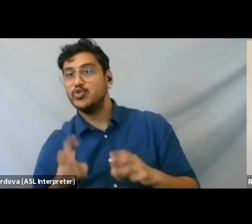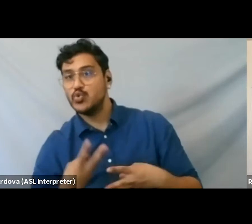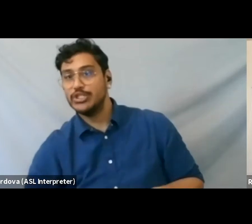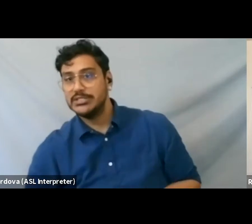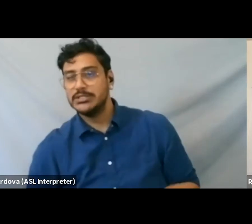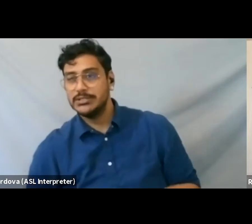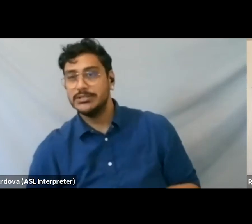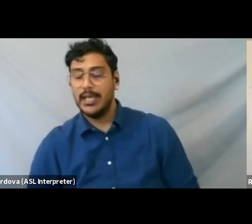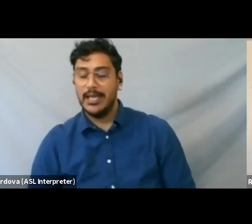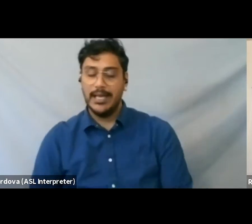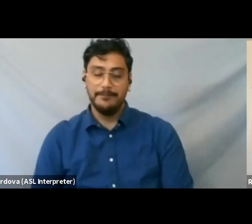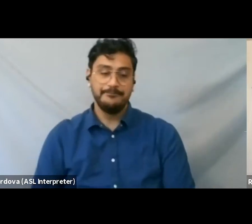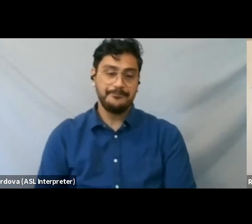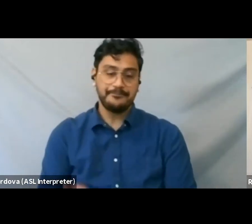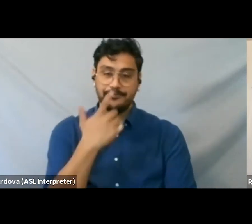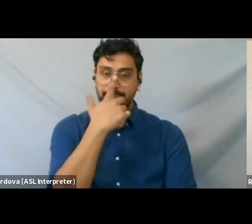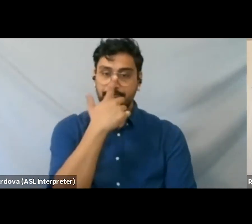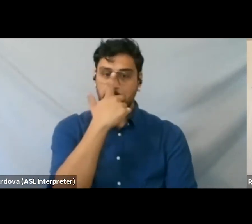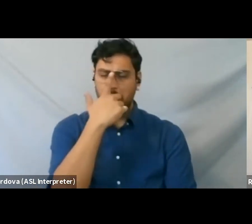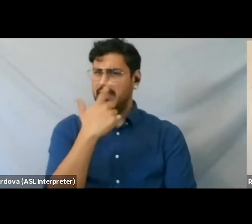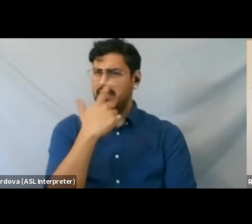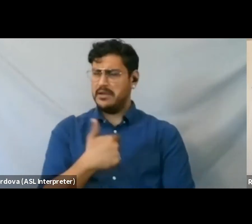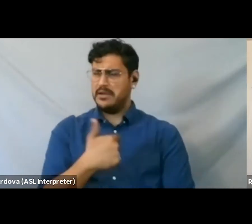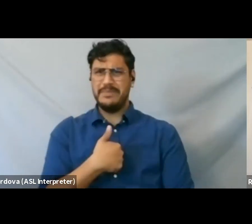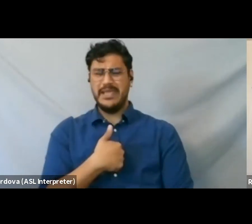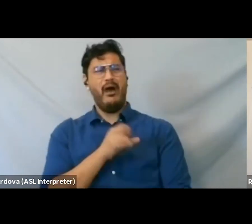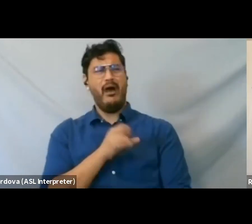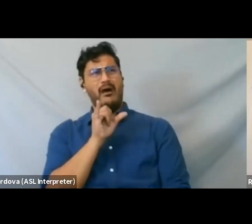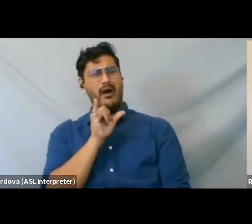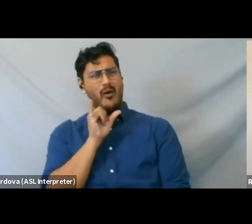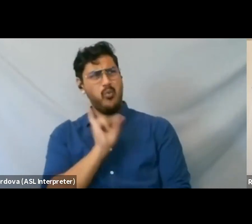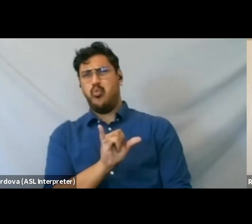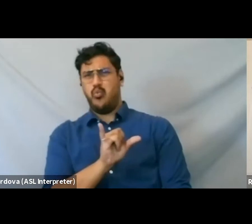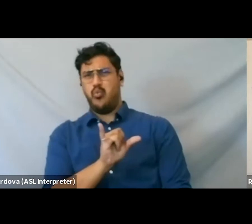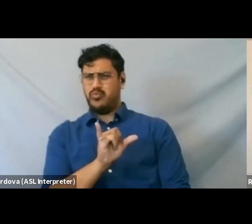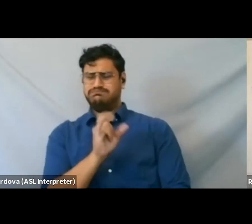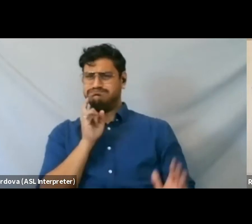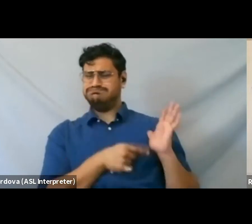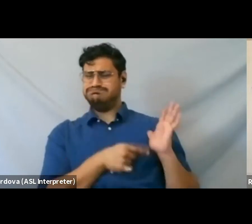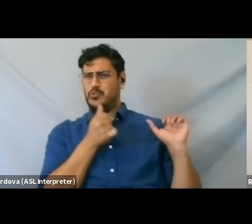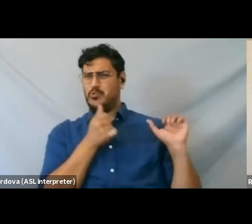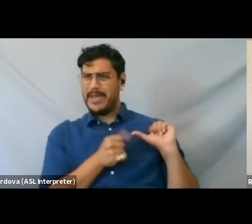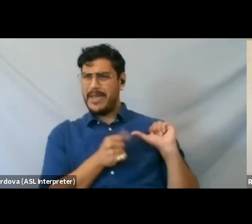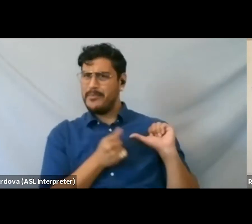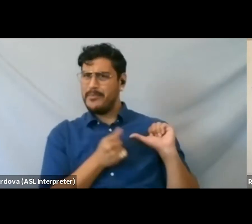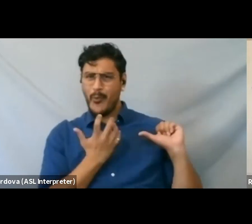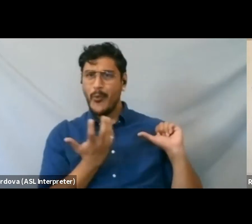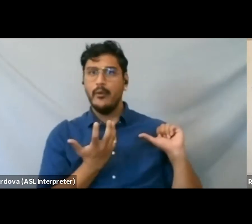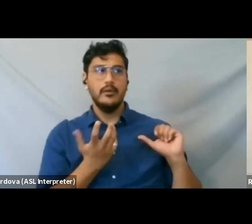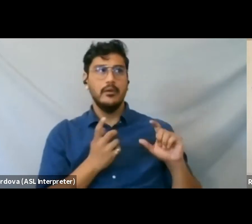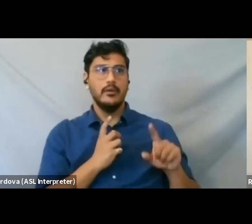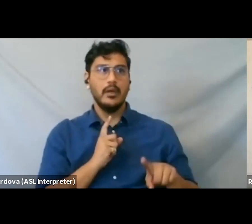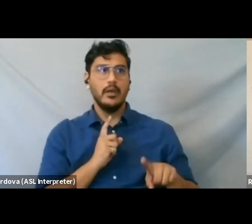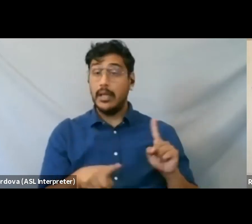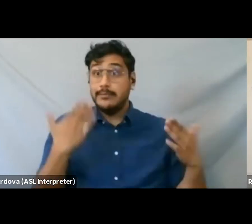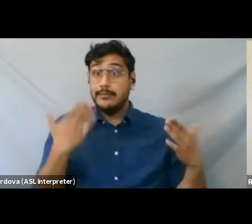And I heard that so clearly, but I didn't know what it was going to come to mean to me until years